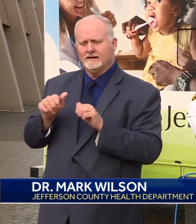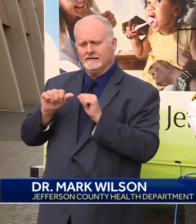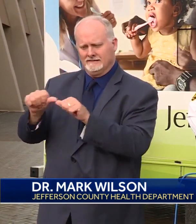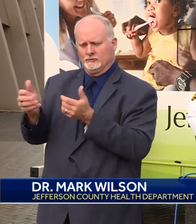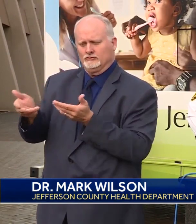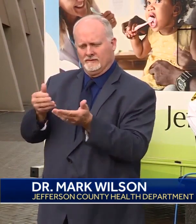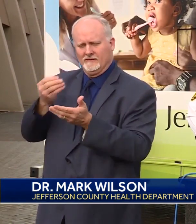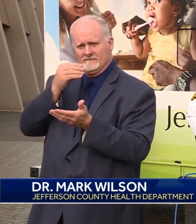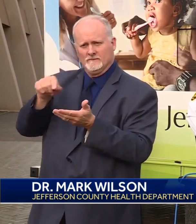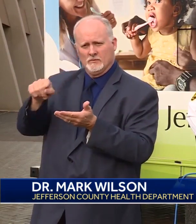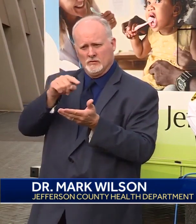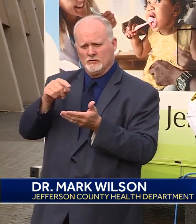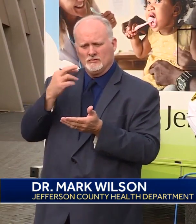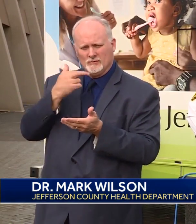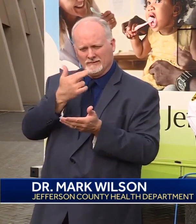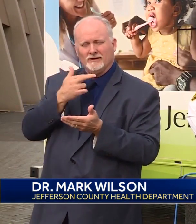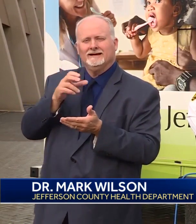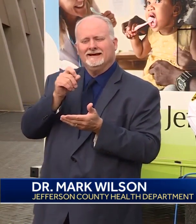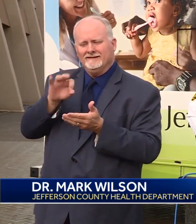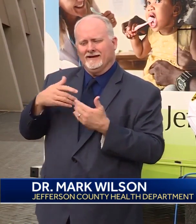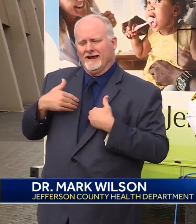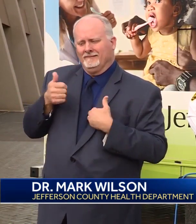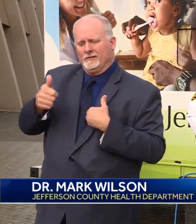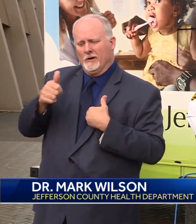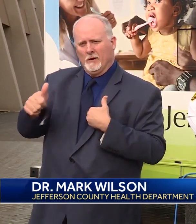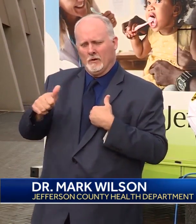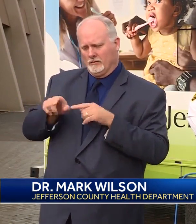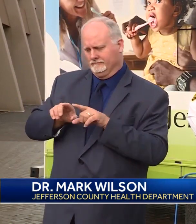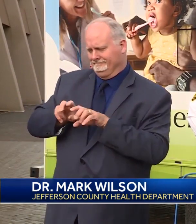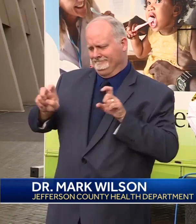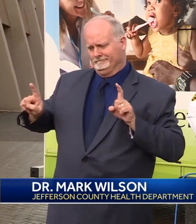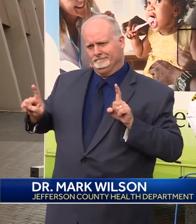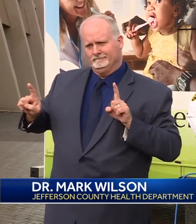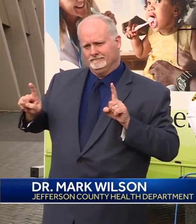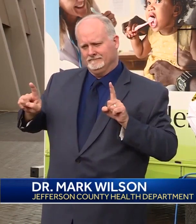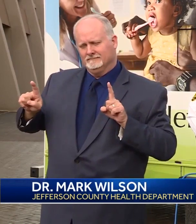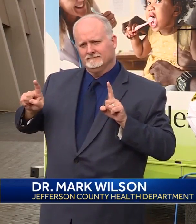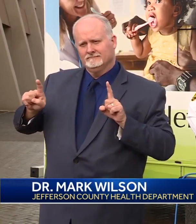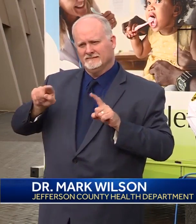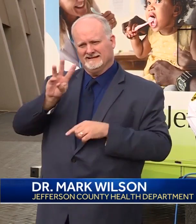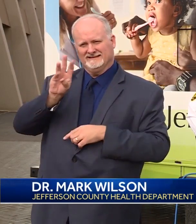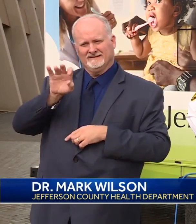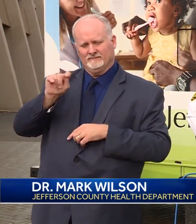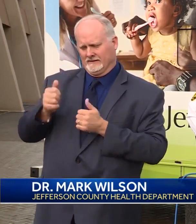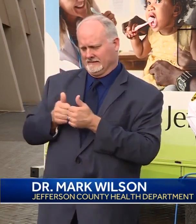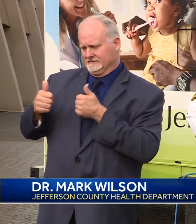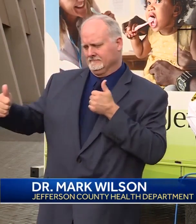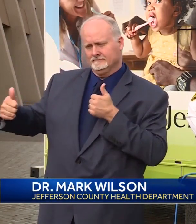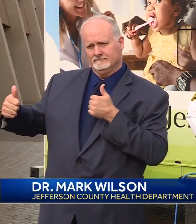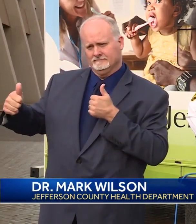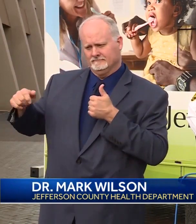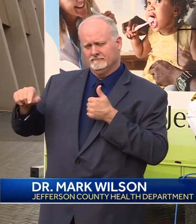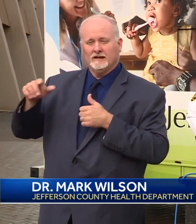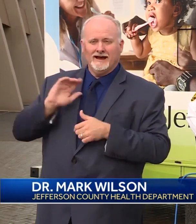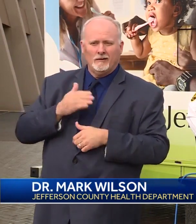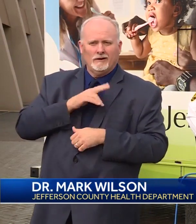social distancing plan of their own. And we already know that our hospitals are addressing that.